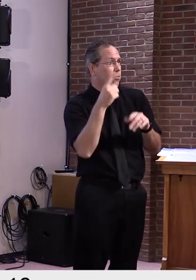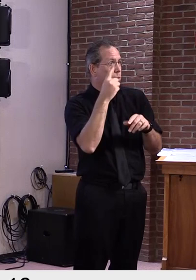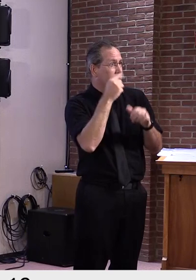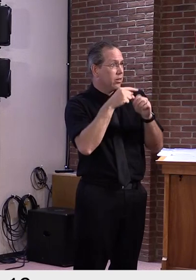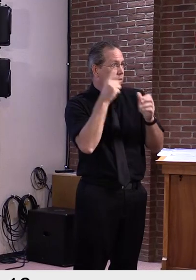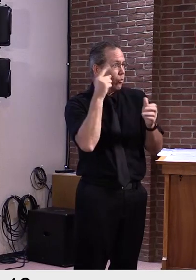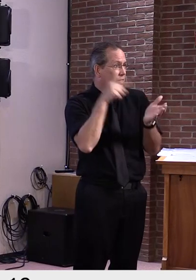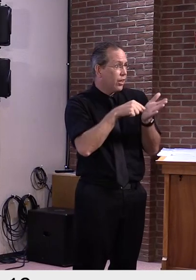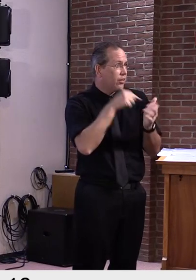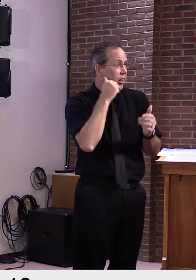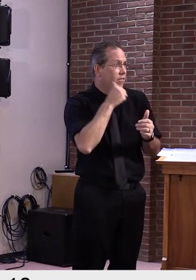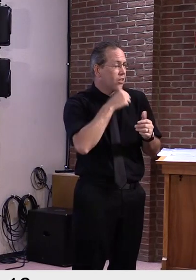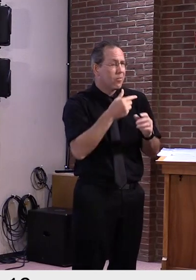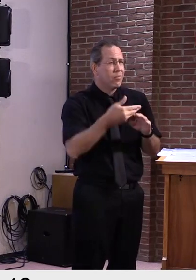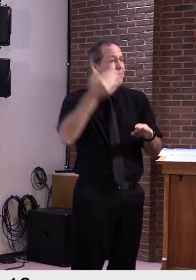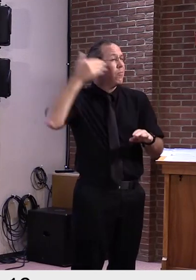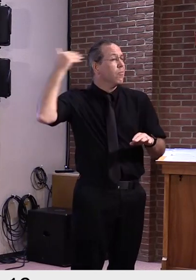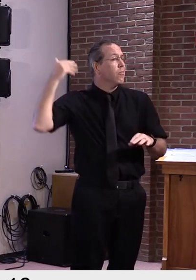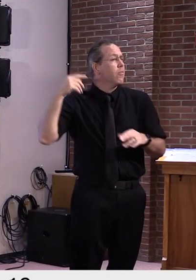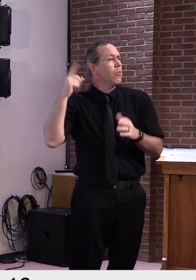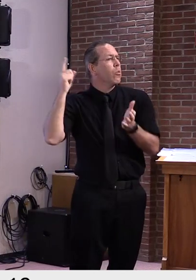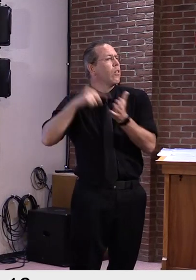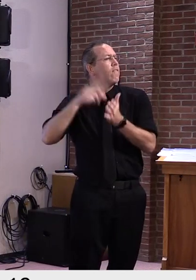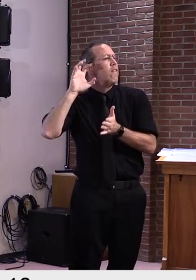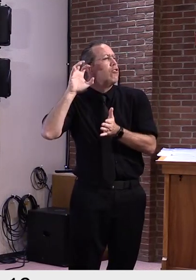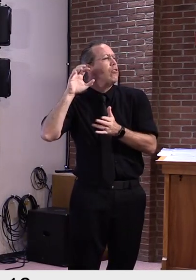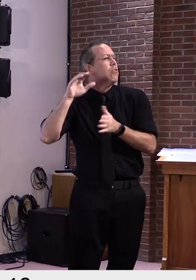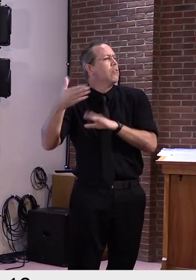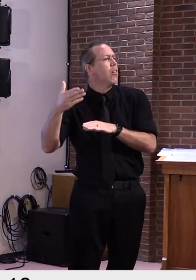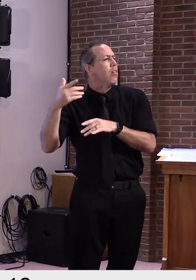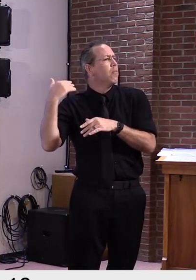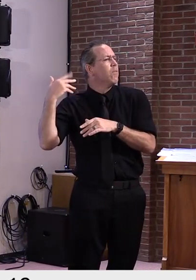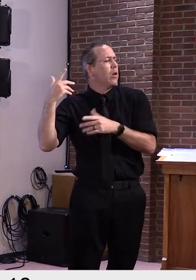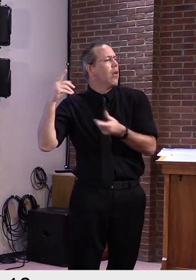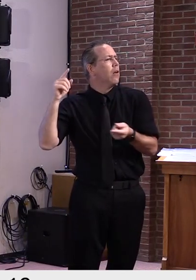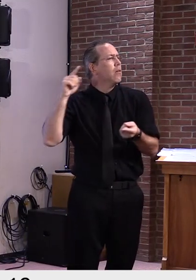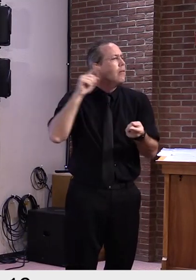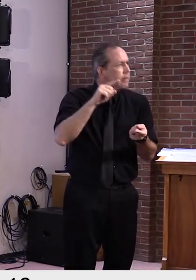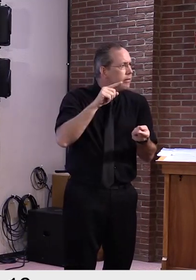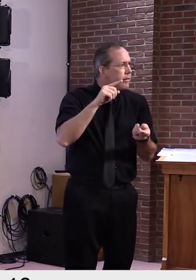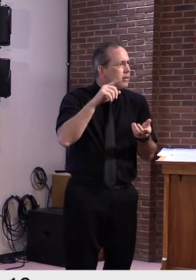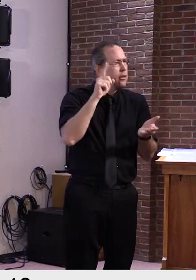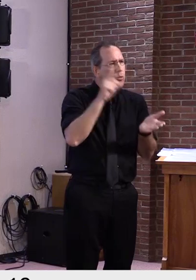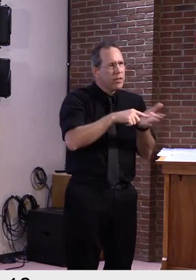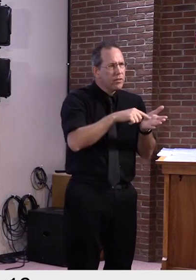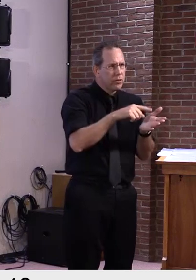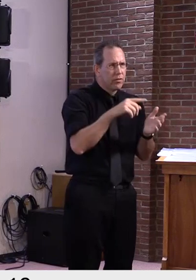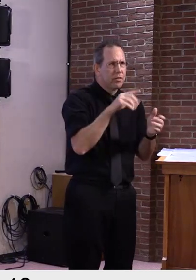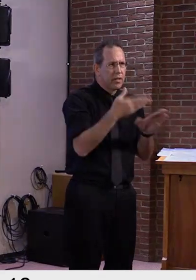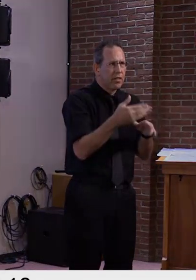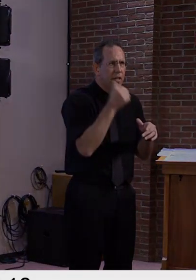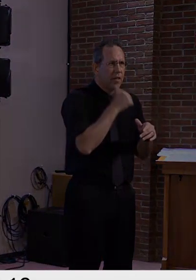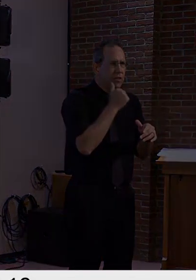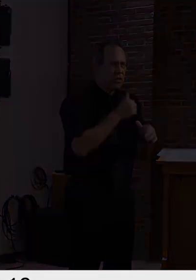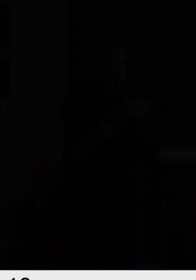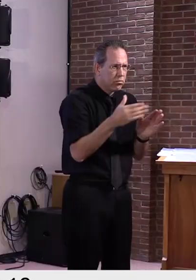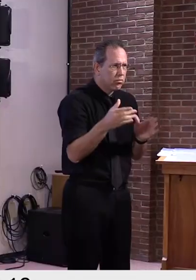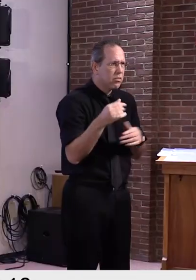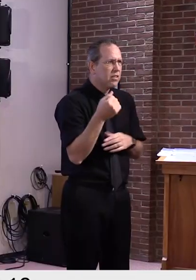this week was just over 1,500 deaths, which was the highest reported death count since May 15th.